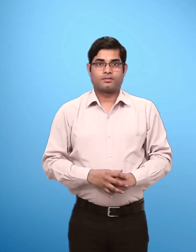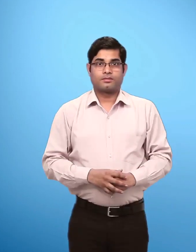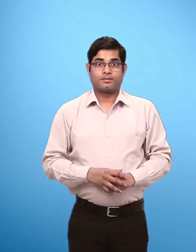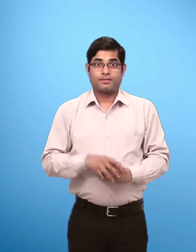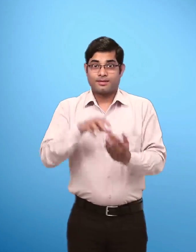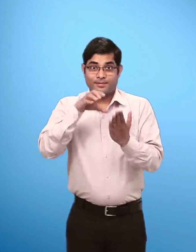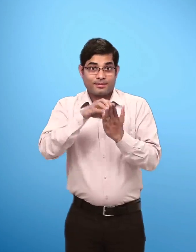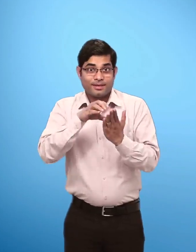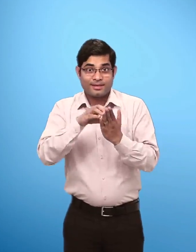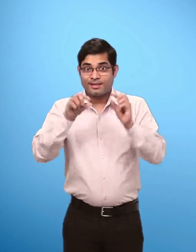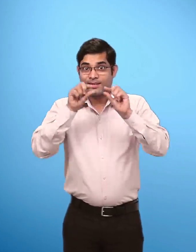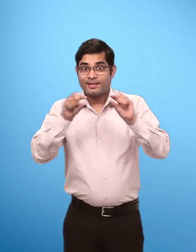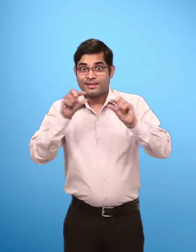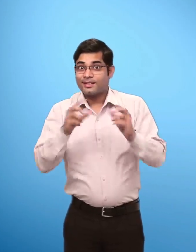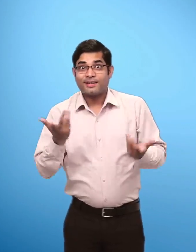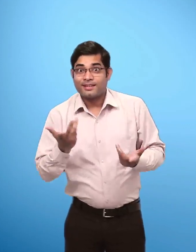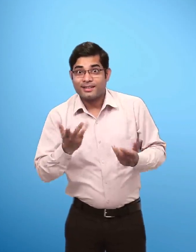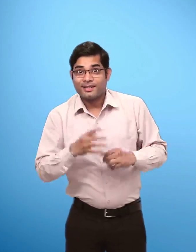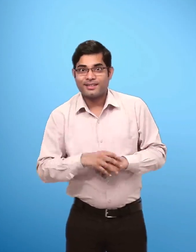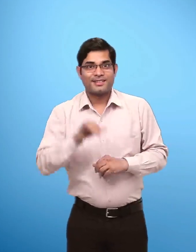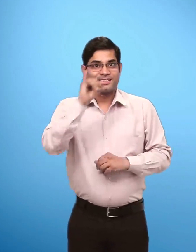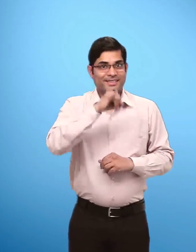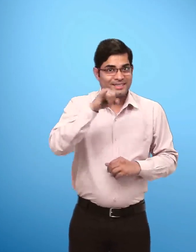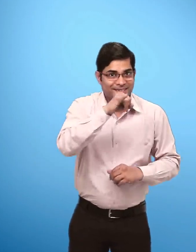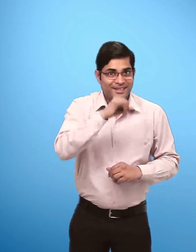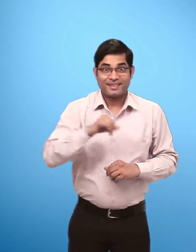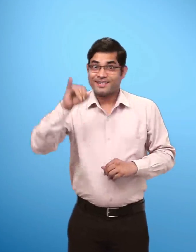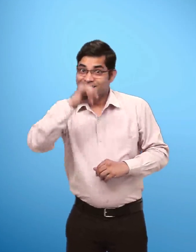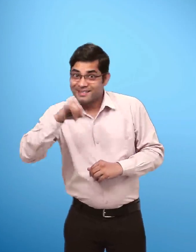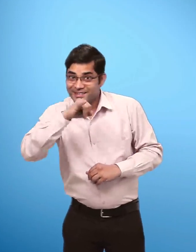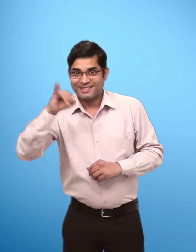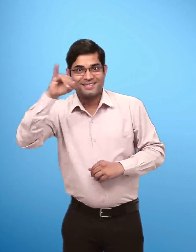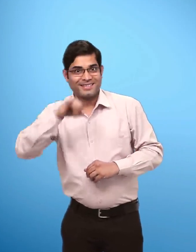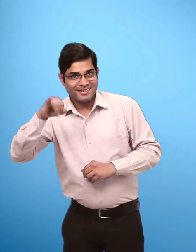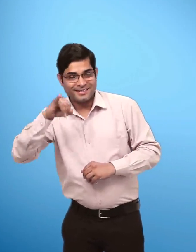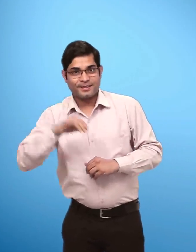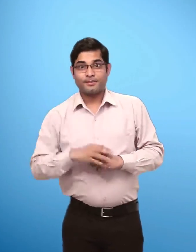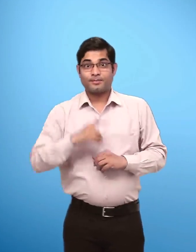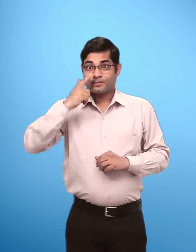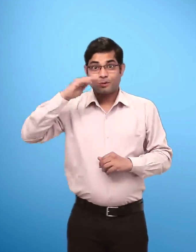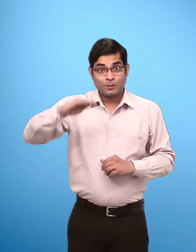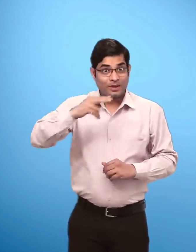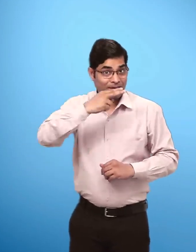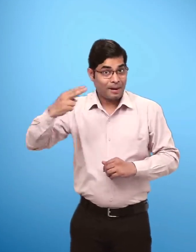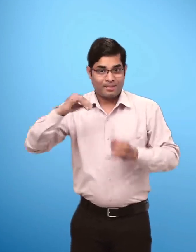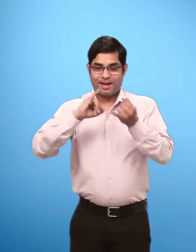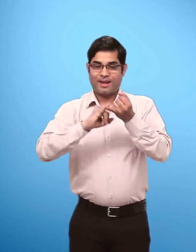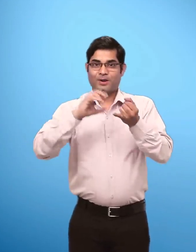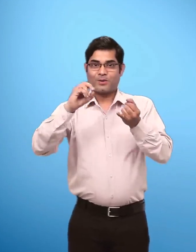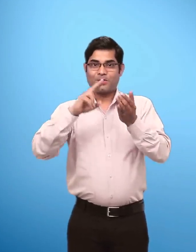Text given Six Six Six Six Six Six Tiny Nails